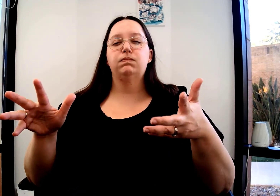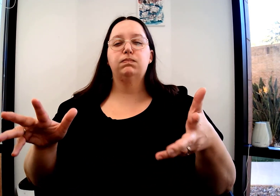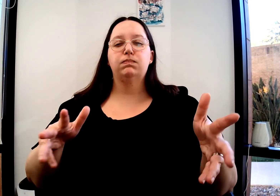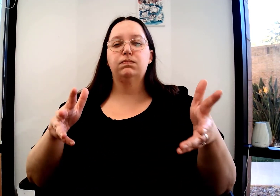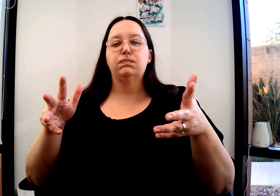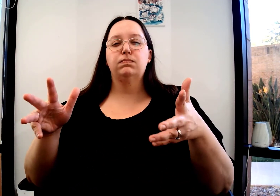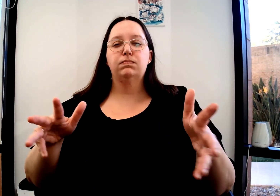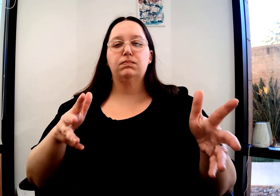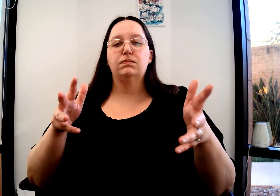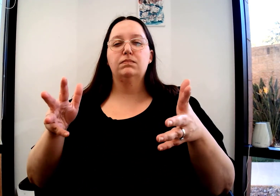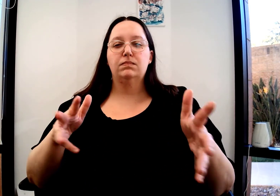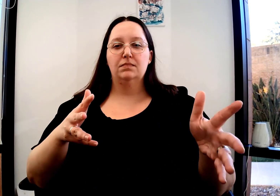Wind. Wind.